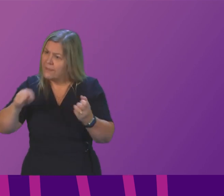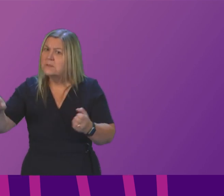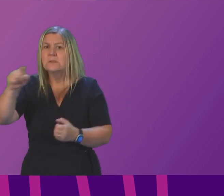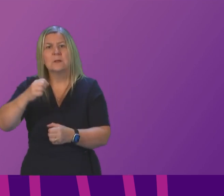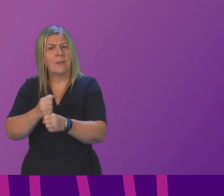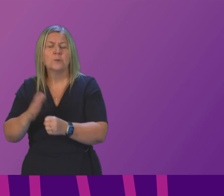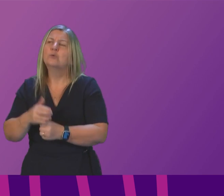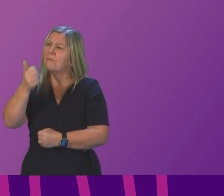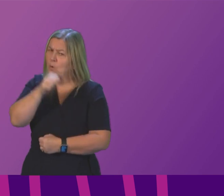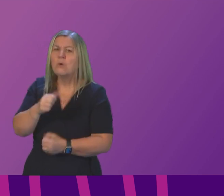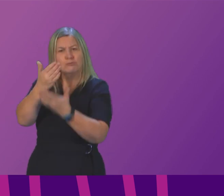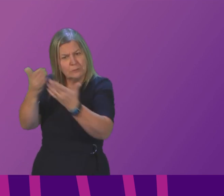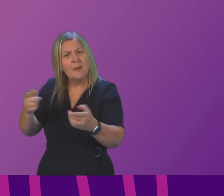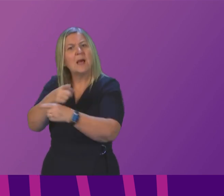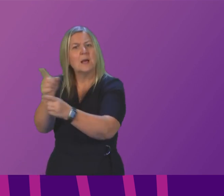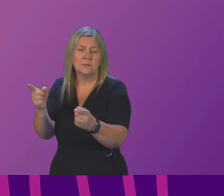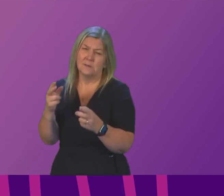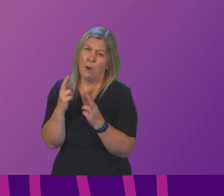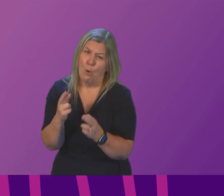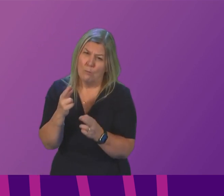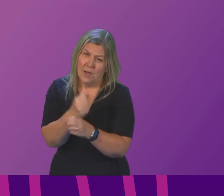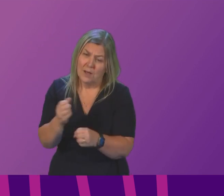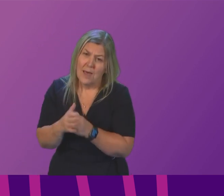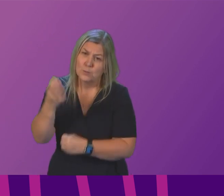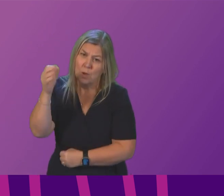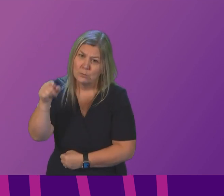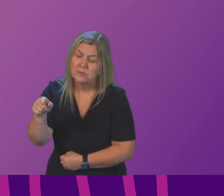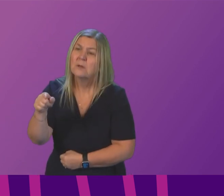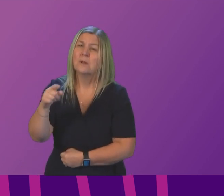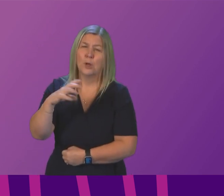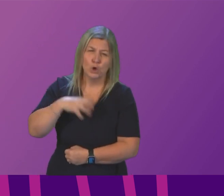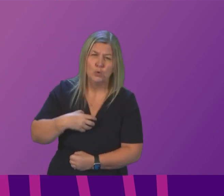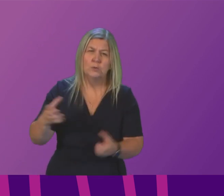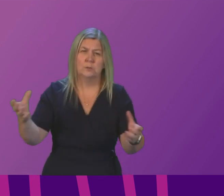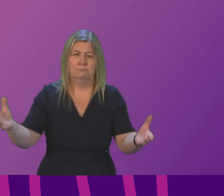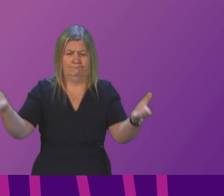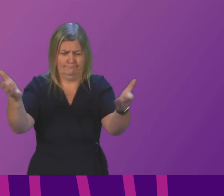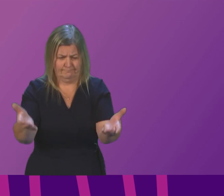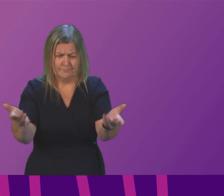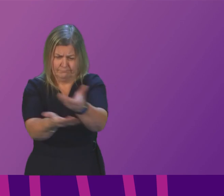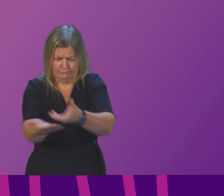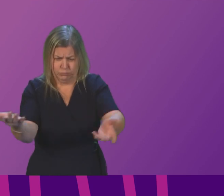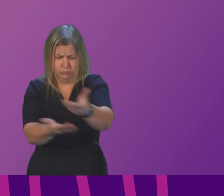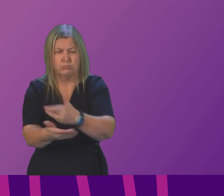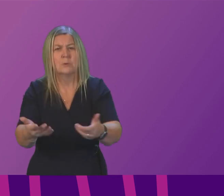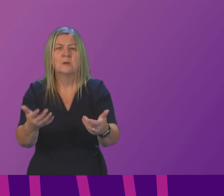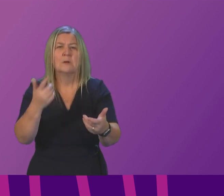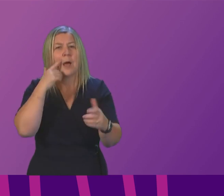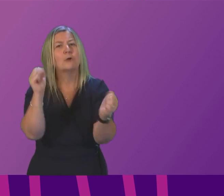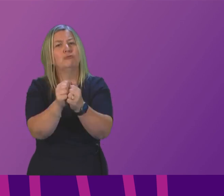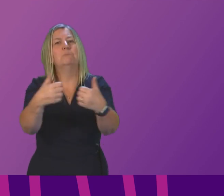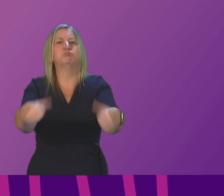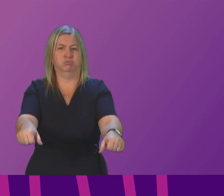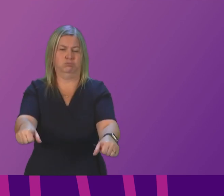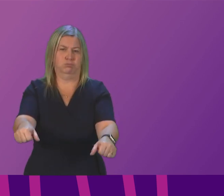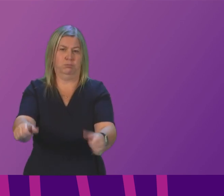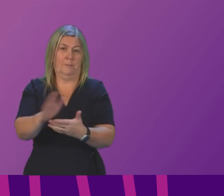city that's why I do hope the Glasgow City Council and the Union can get round the table and find a resolution that puts an end to this and